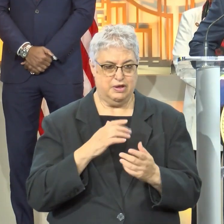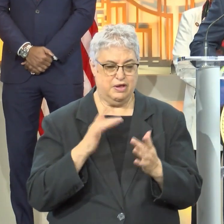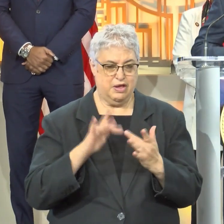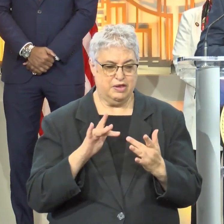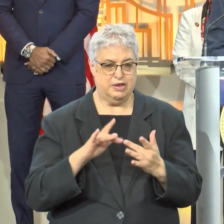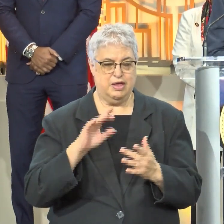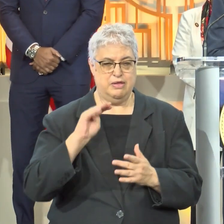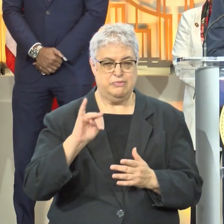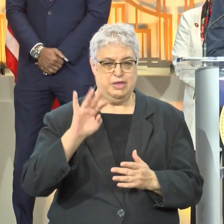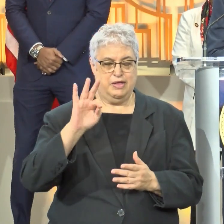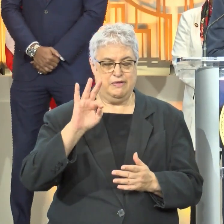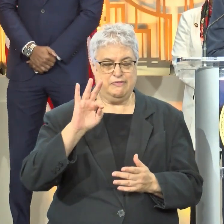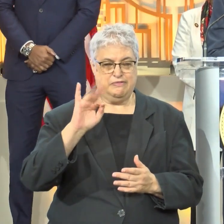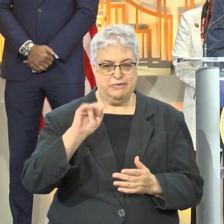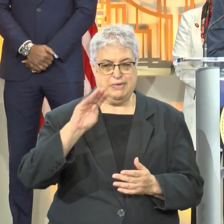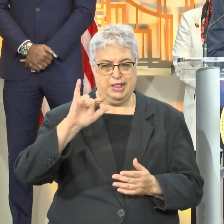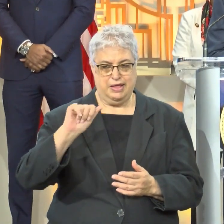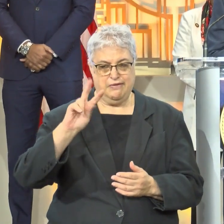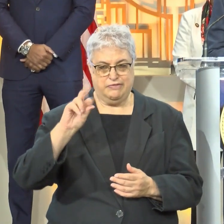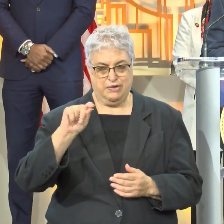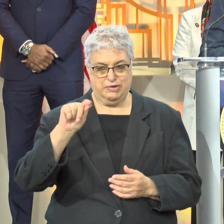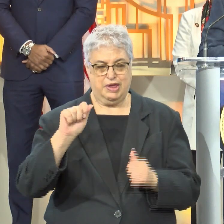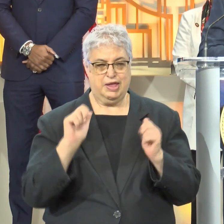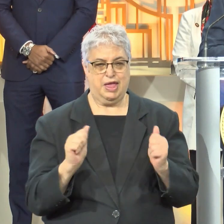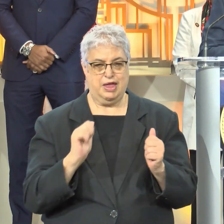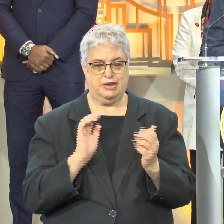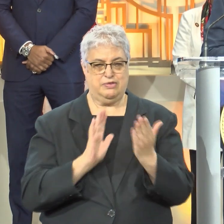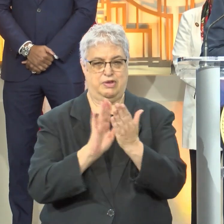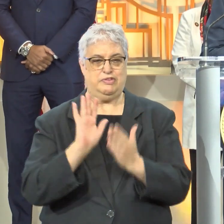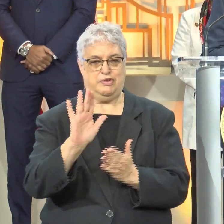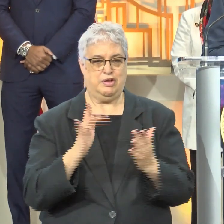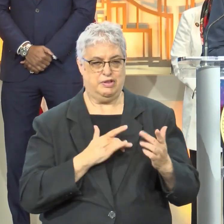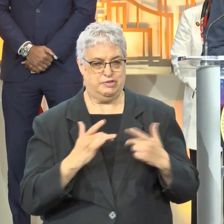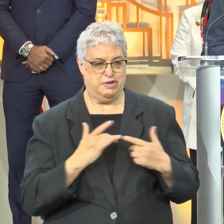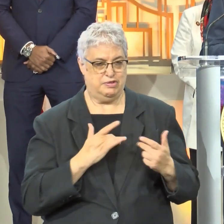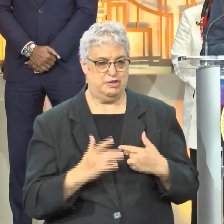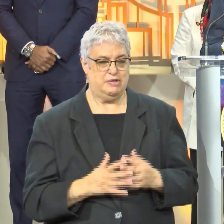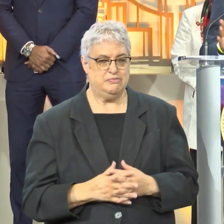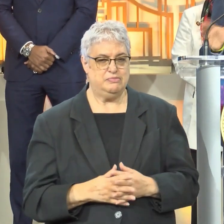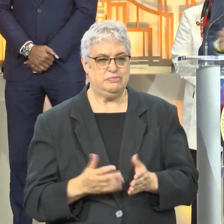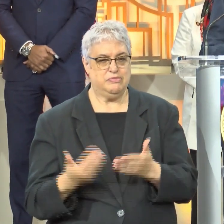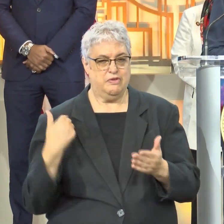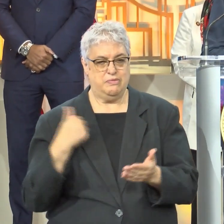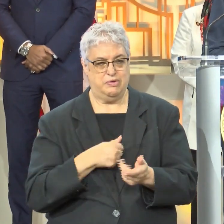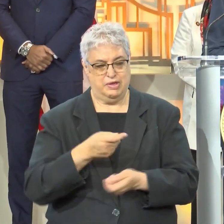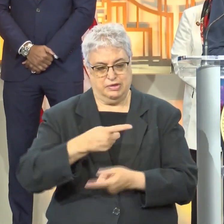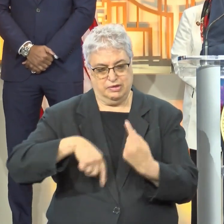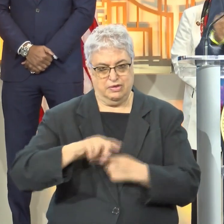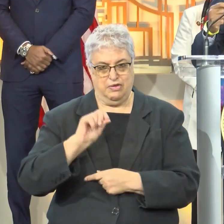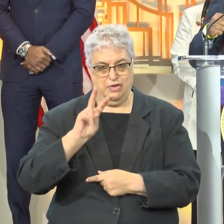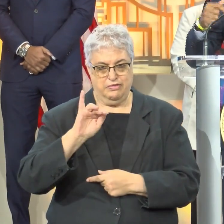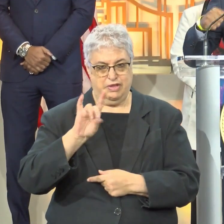media, voter, and they'll be able to address your concerns. All right. Before we turn to the COVID